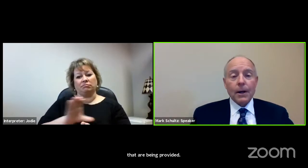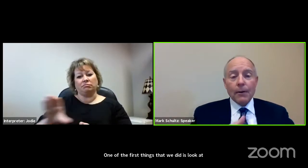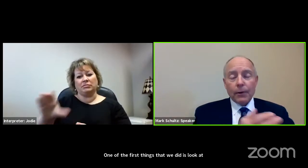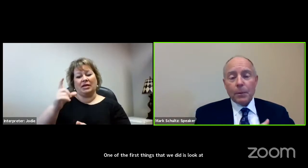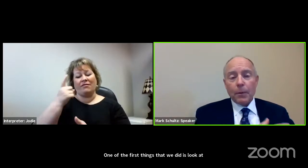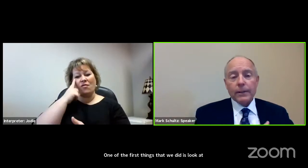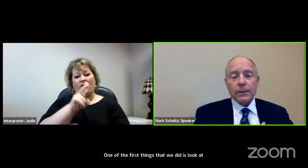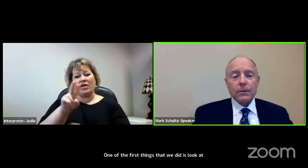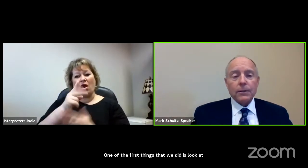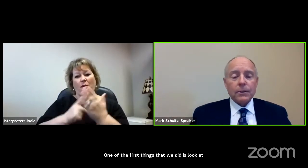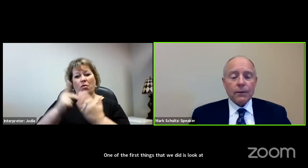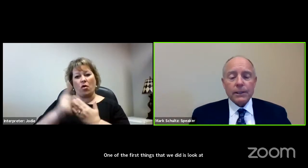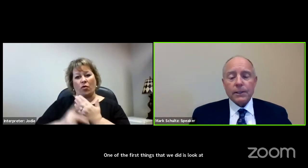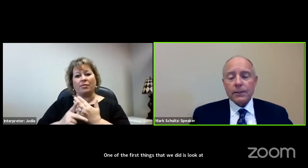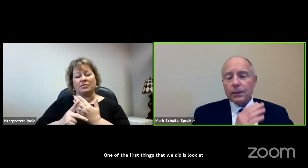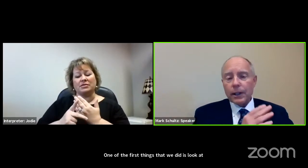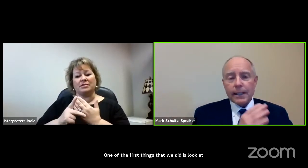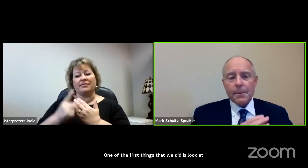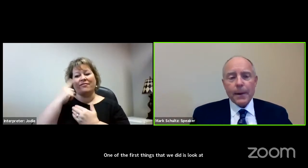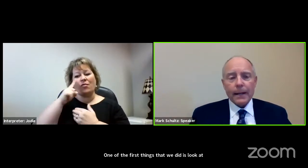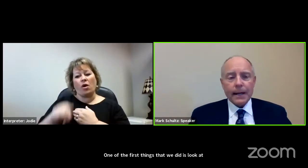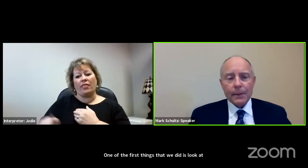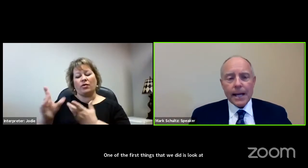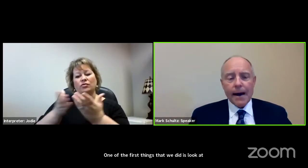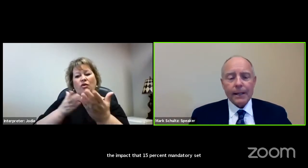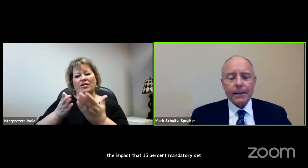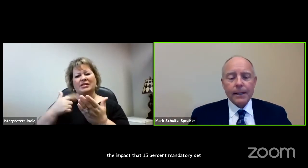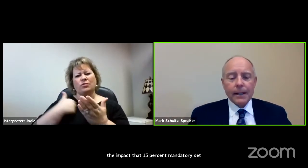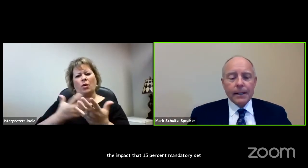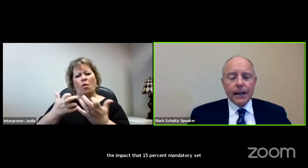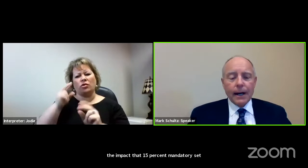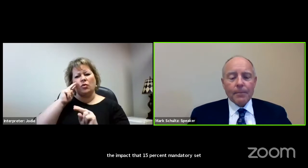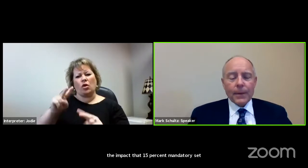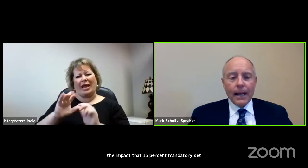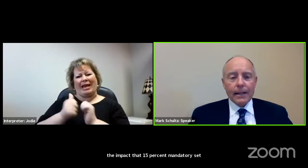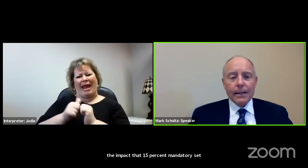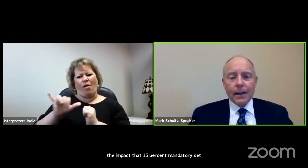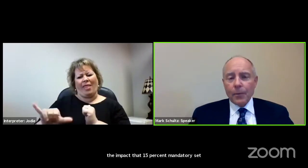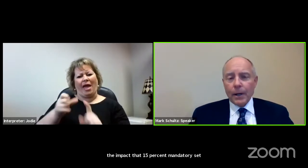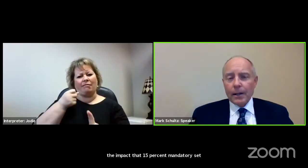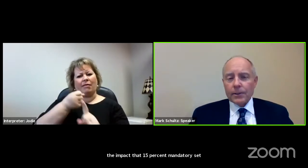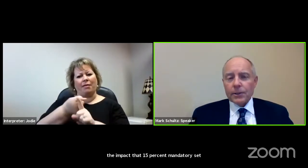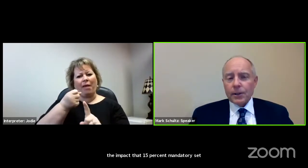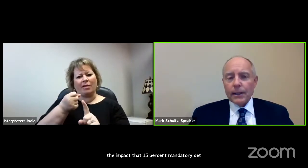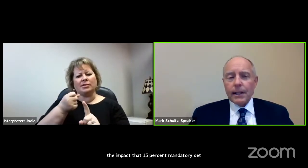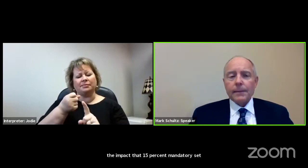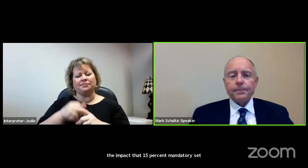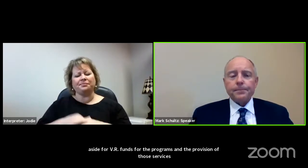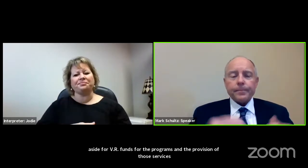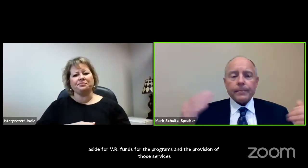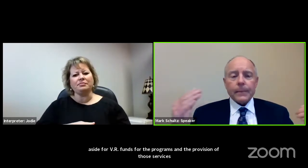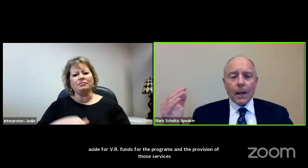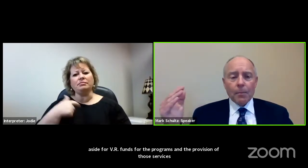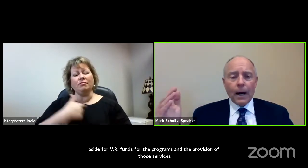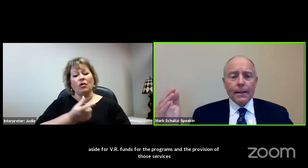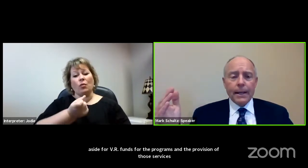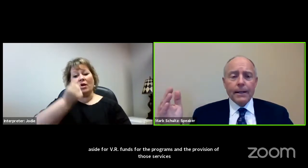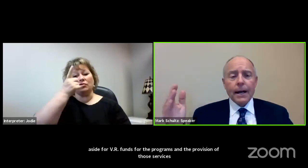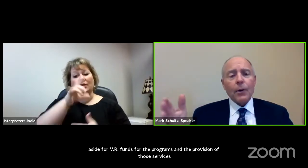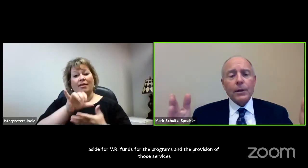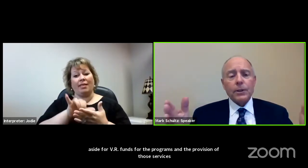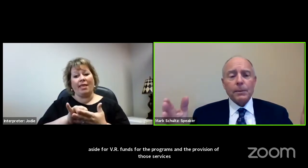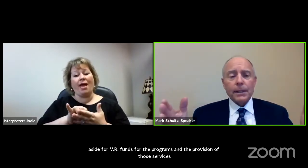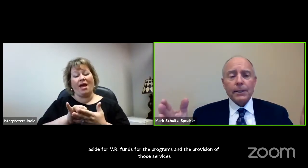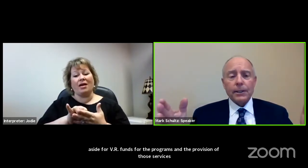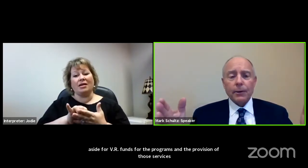programs for the provision of those services to look at the impact that was having. And we understood that by